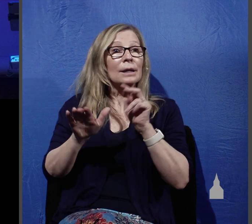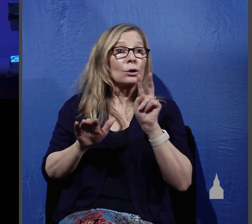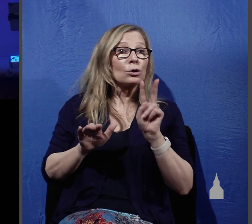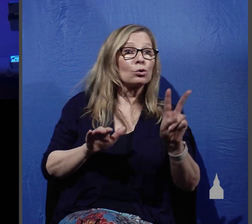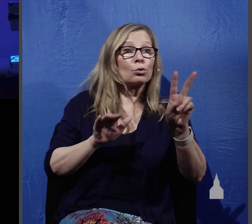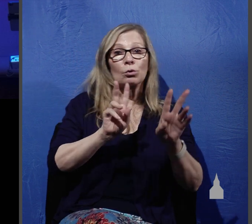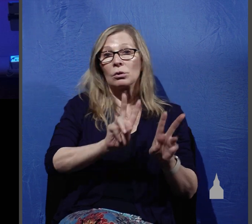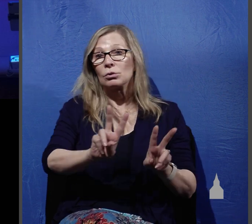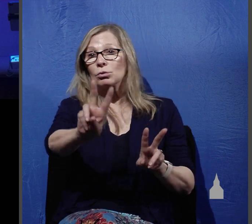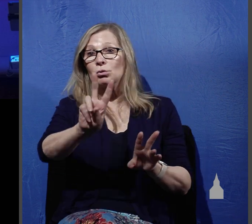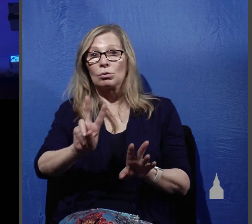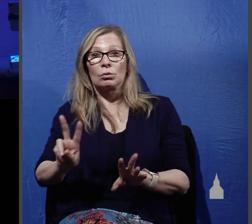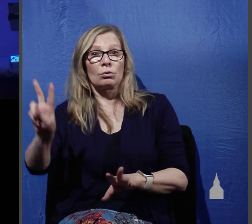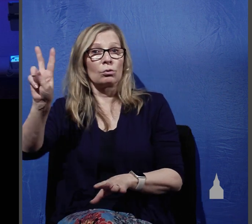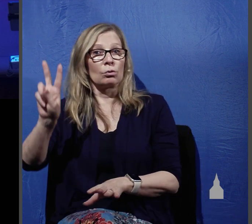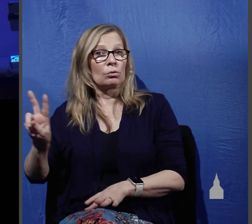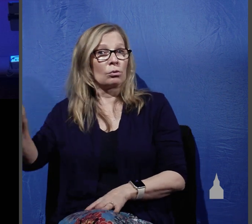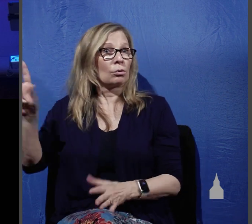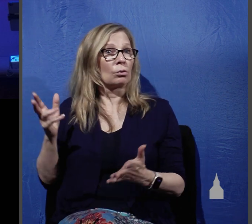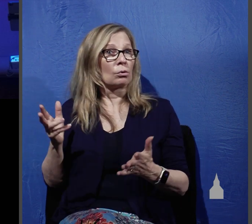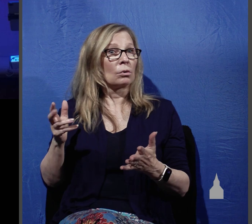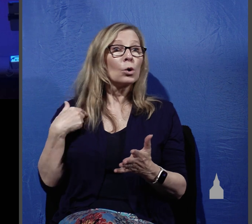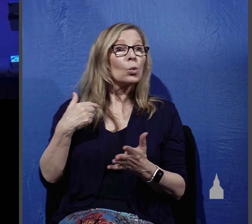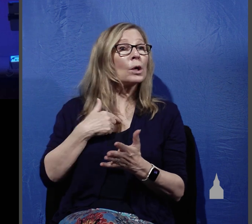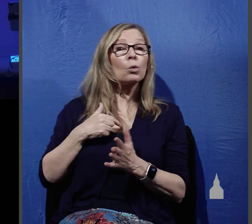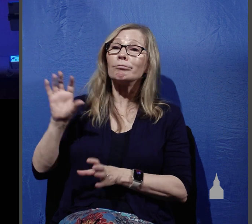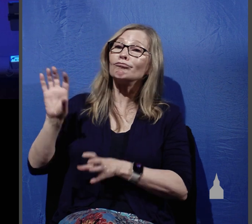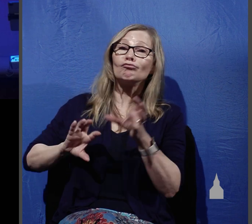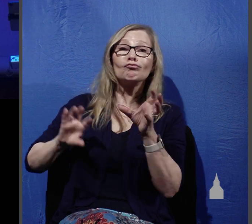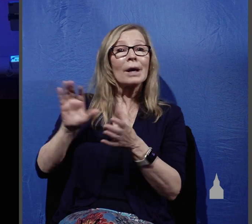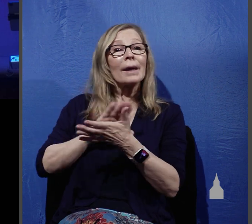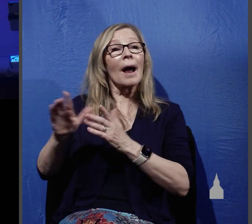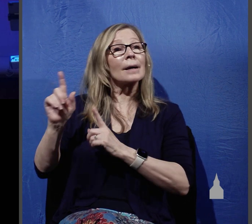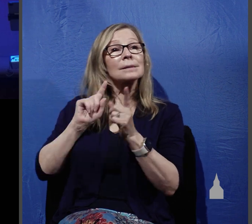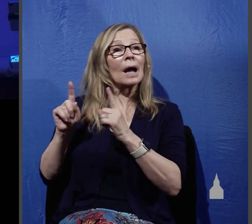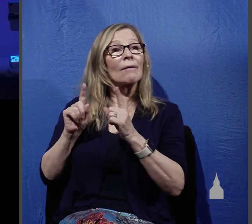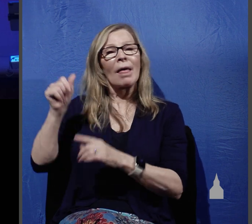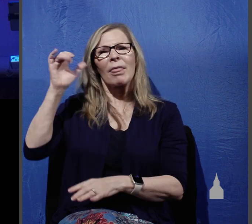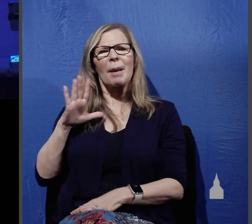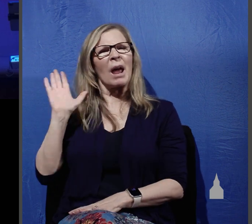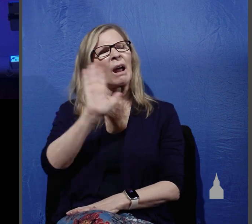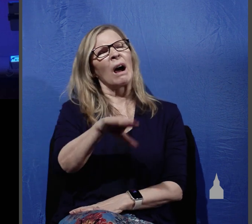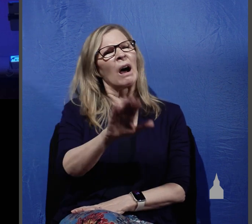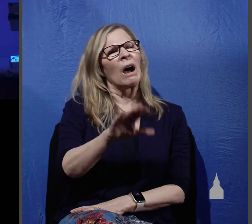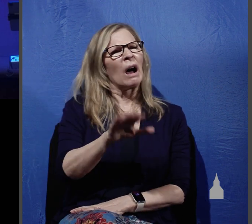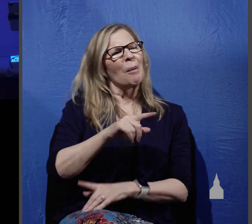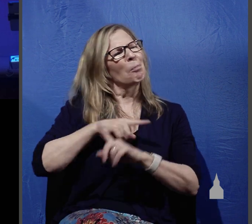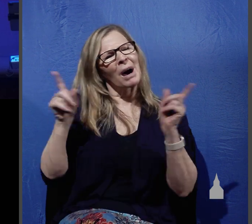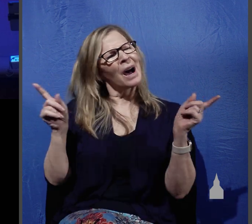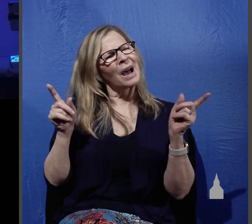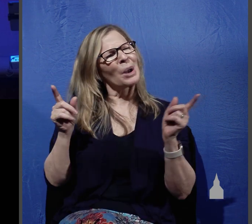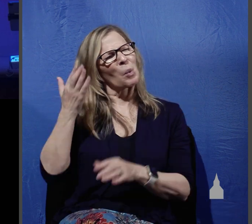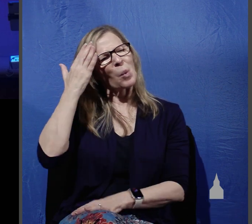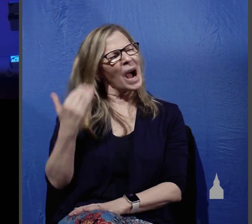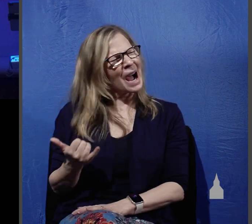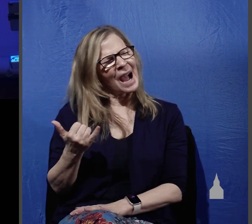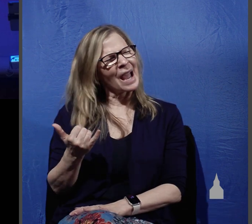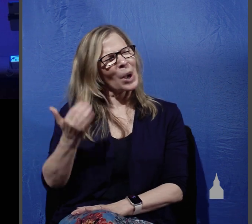out two by two. So we would be talking, having a nice conversation and the man would break in and he'd say, but why? Why would